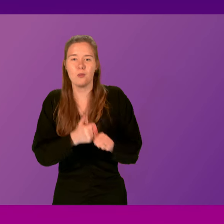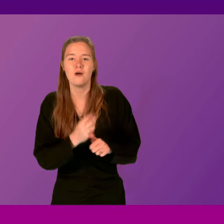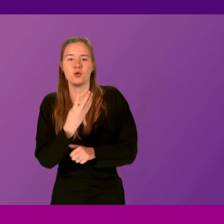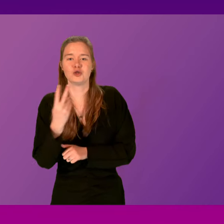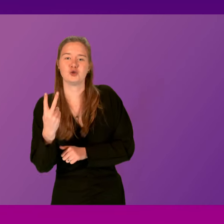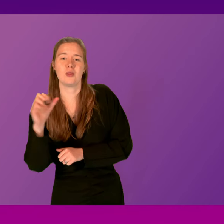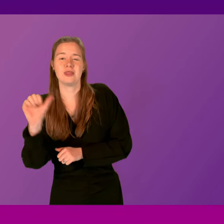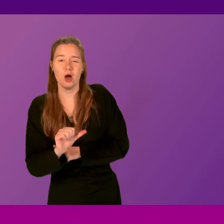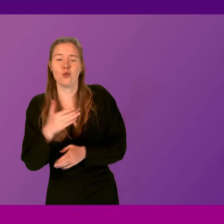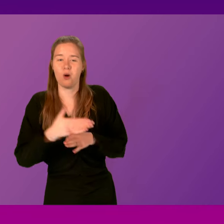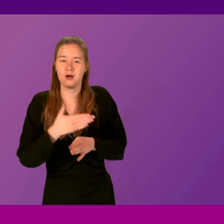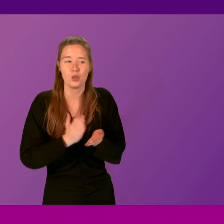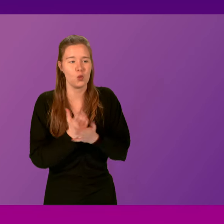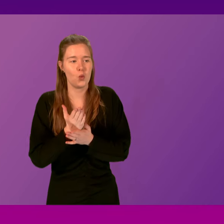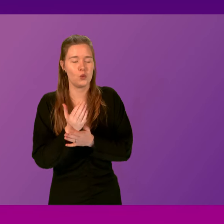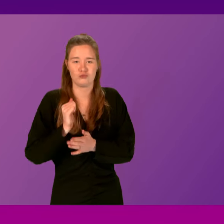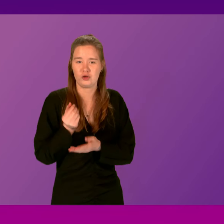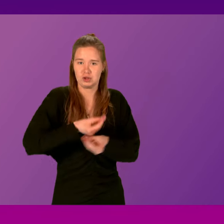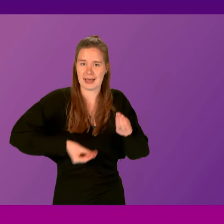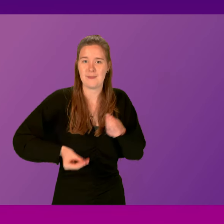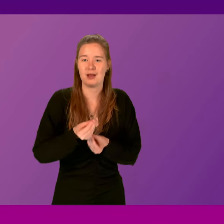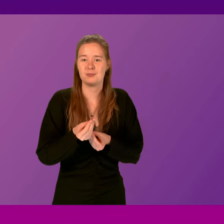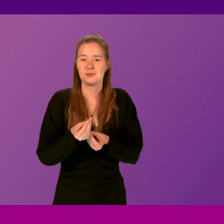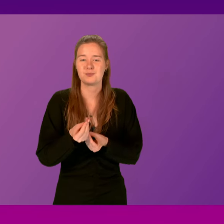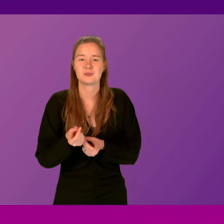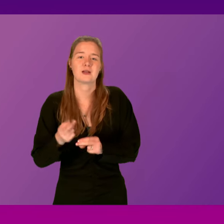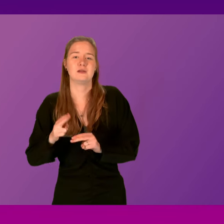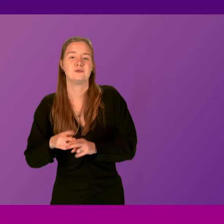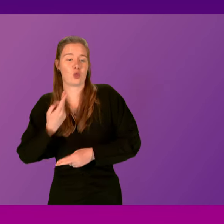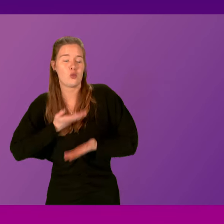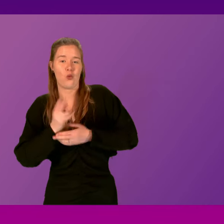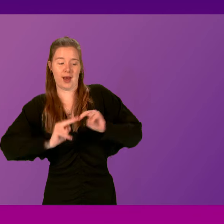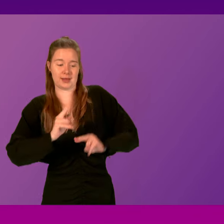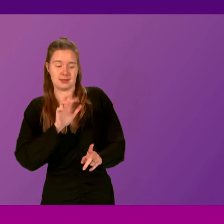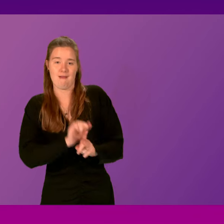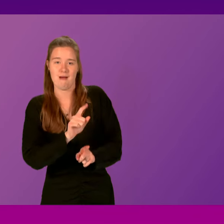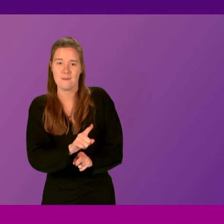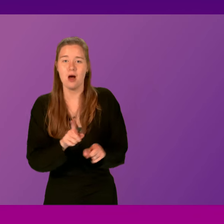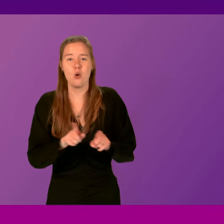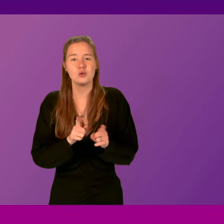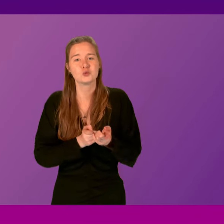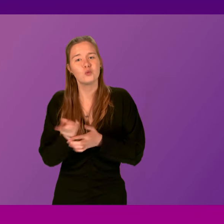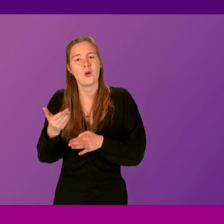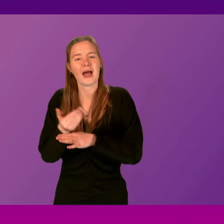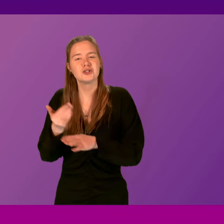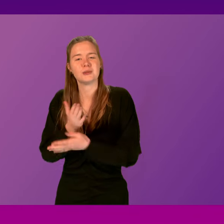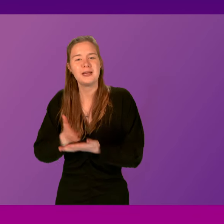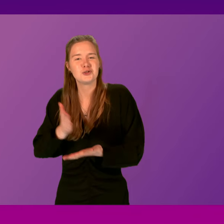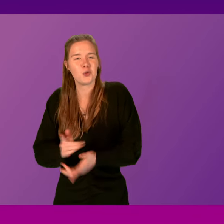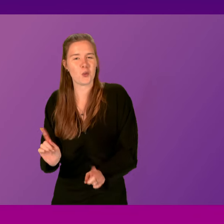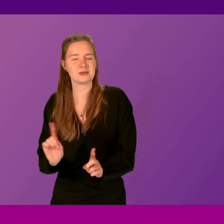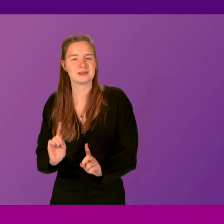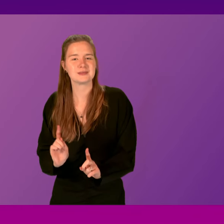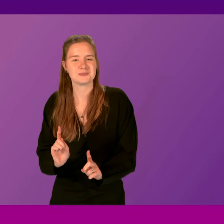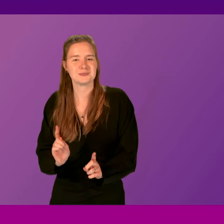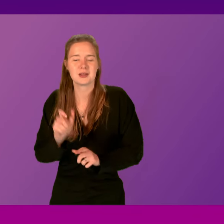jobs across the Scottish economy, according to the Fraser of Allander analysis. But we are also taking action to make sure those